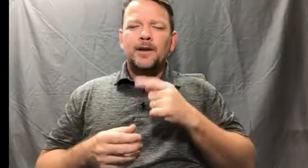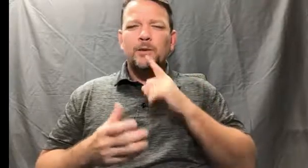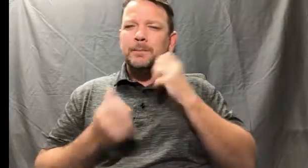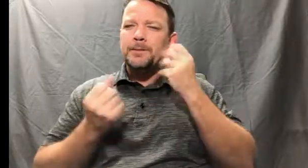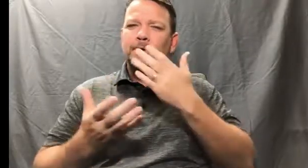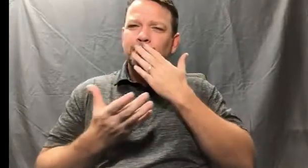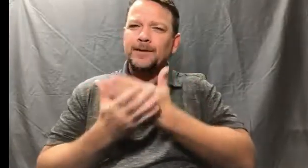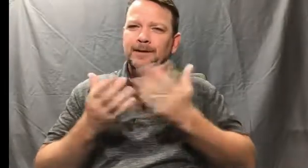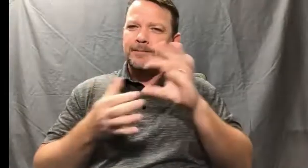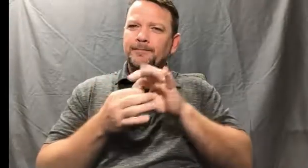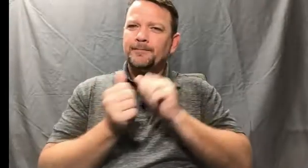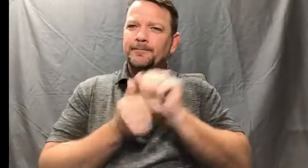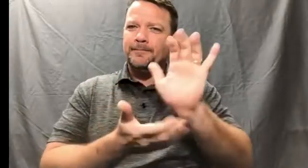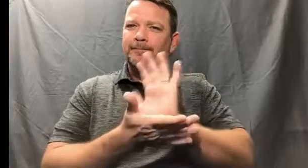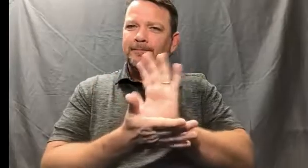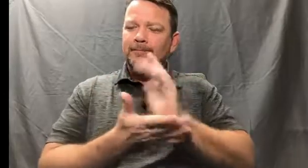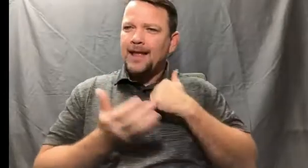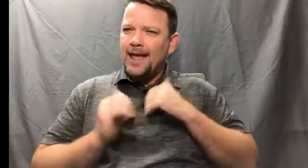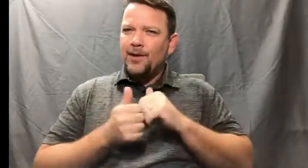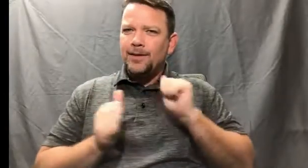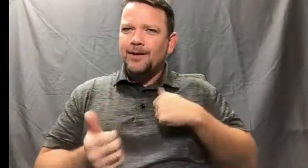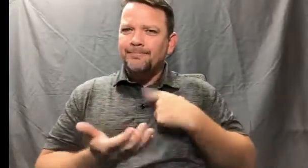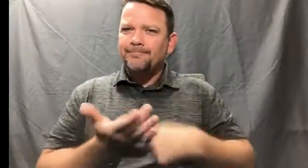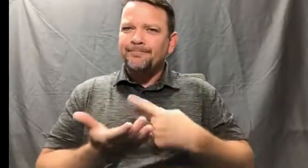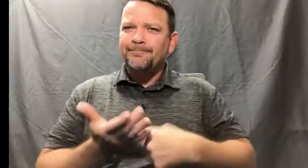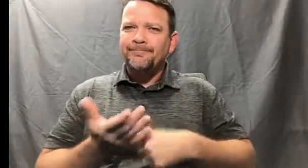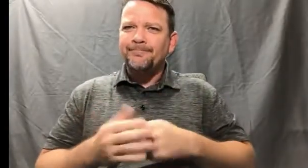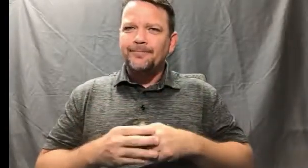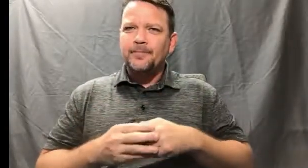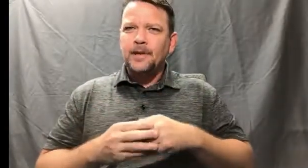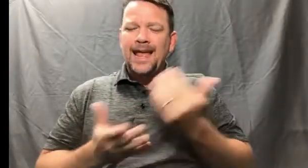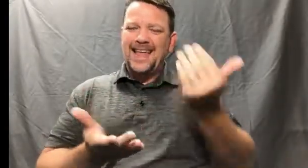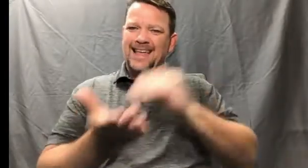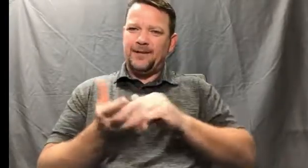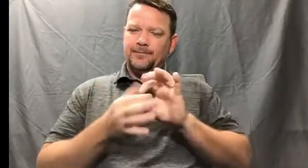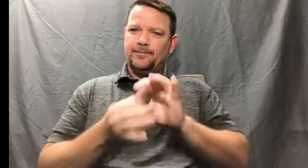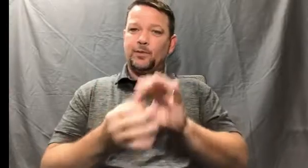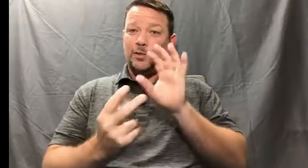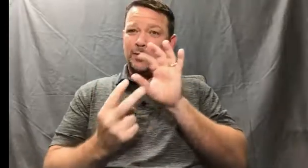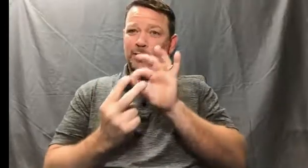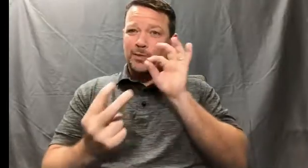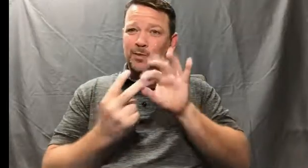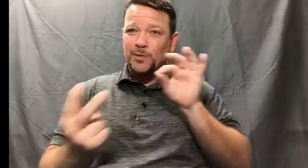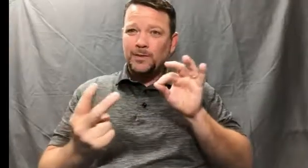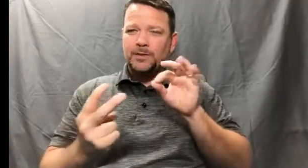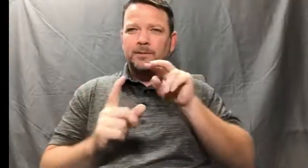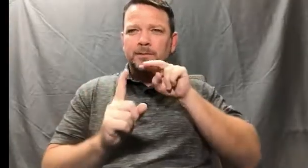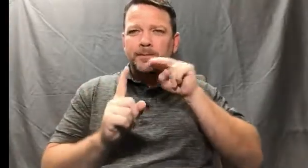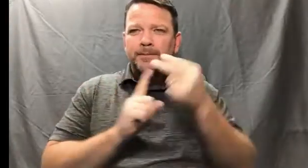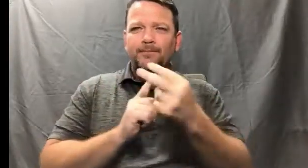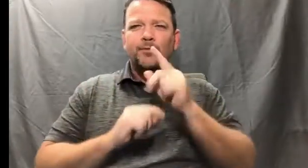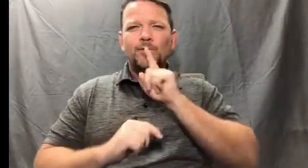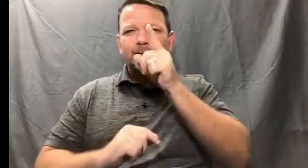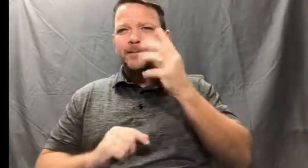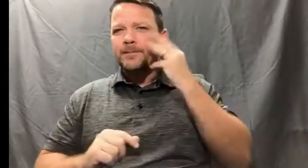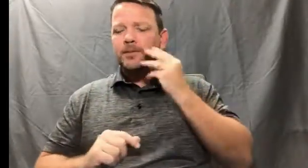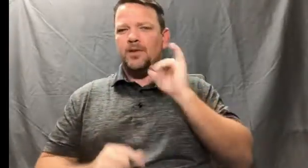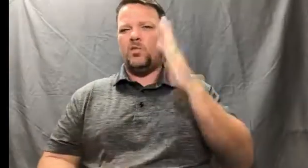So I think about many different movies and discussions related with that. On choices and the different